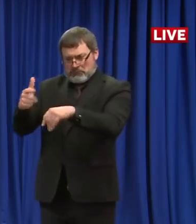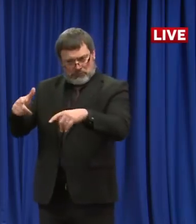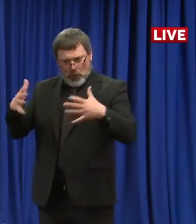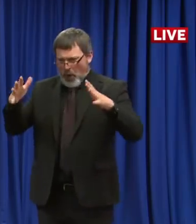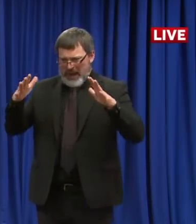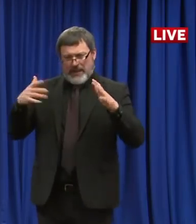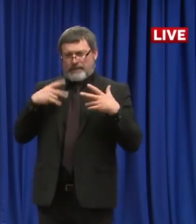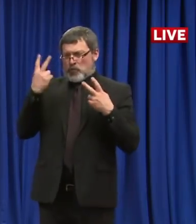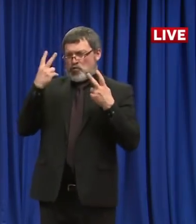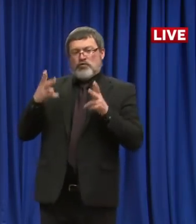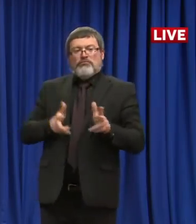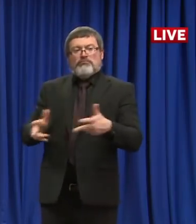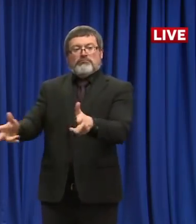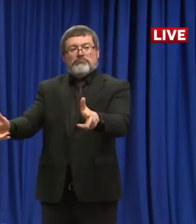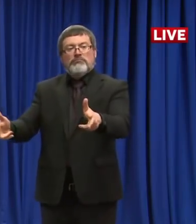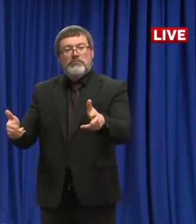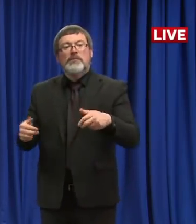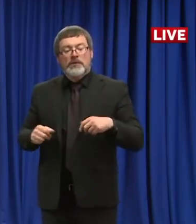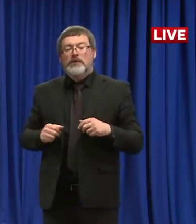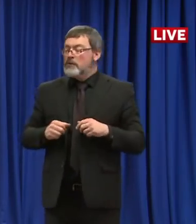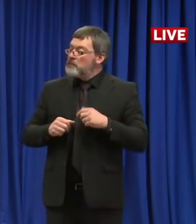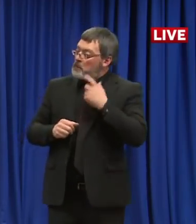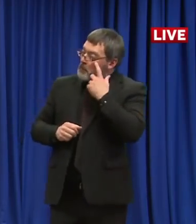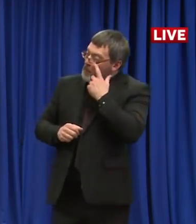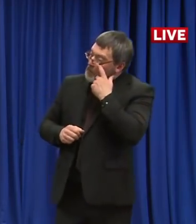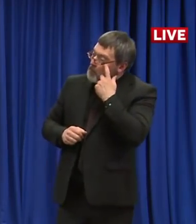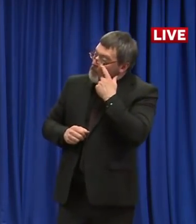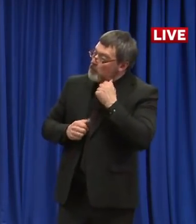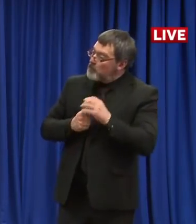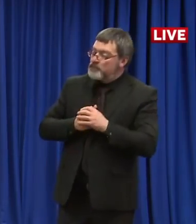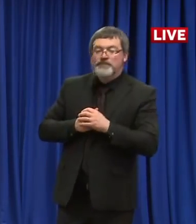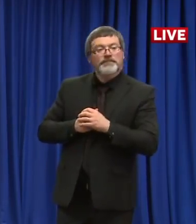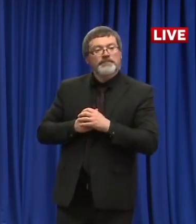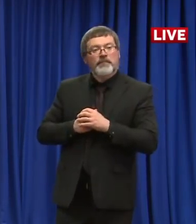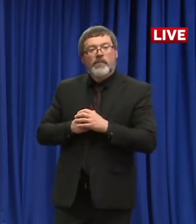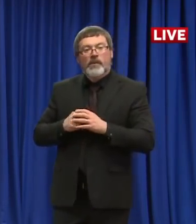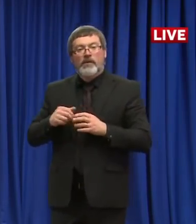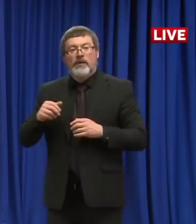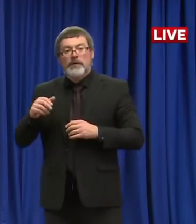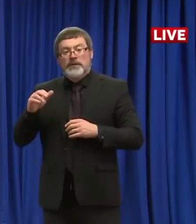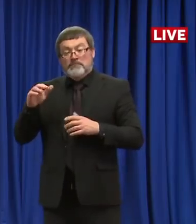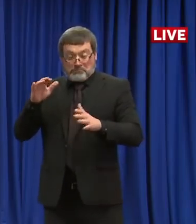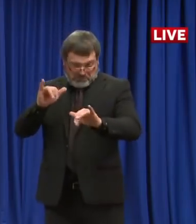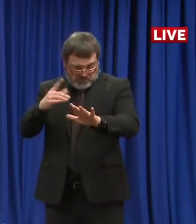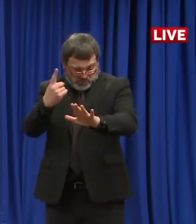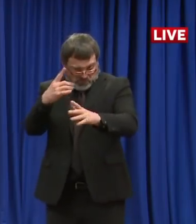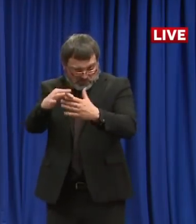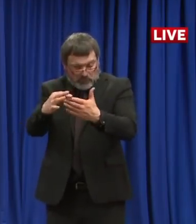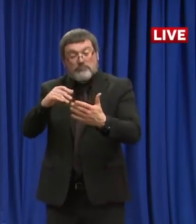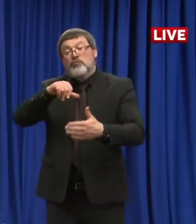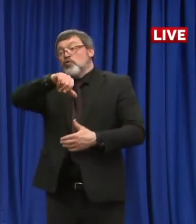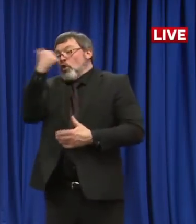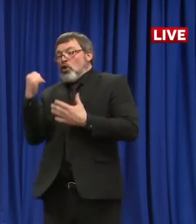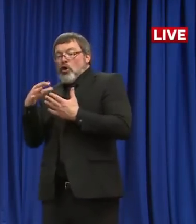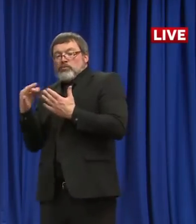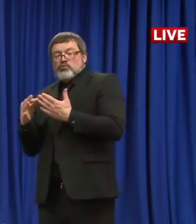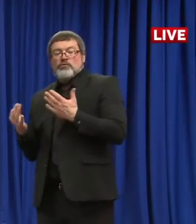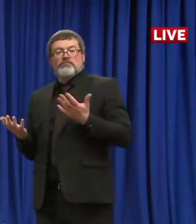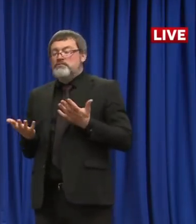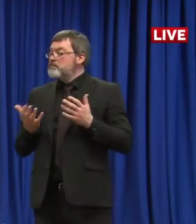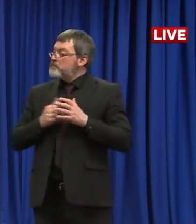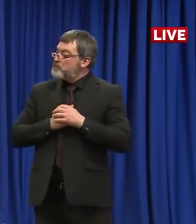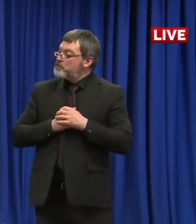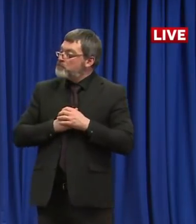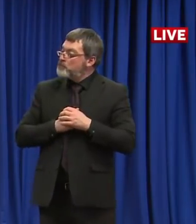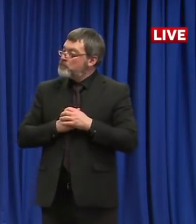up, that is another option. So we want to make sure that we're testing the people that have the symptoms and the underlying conditions